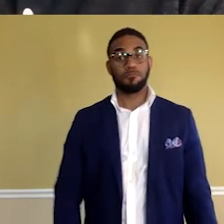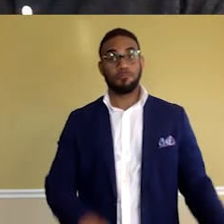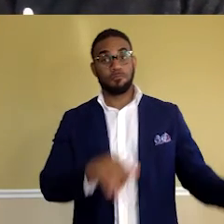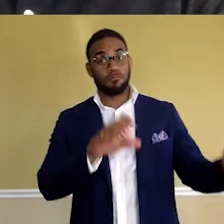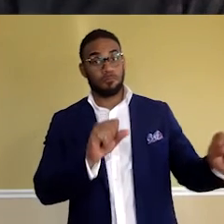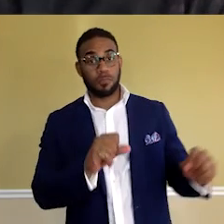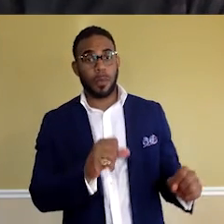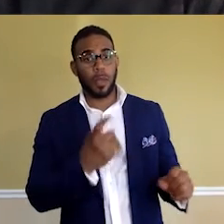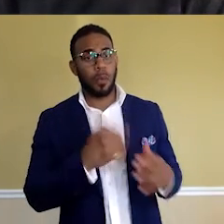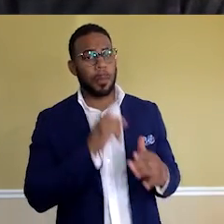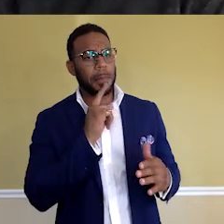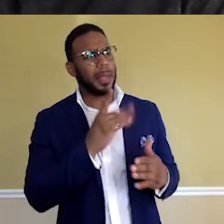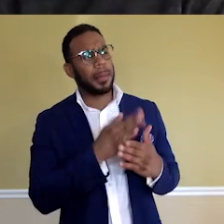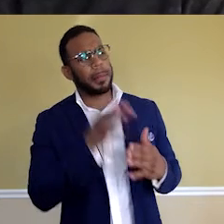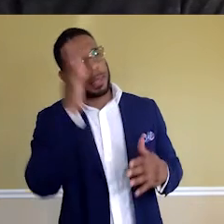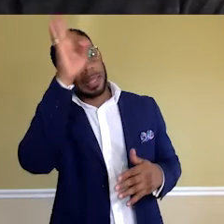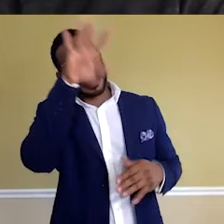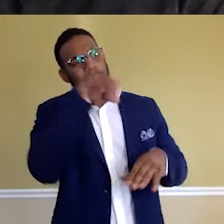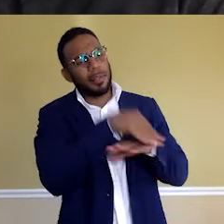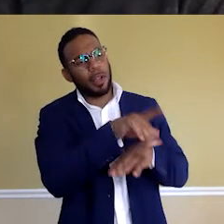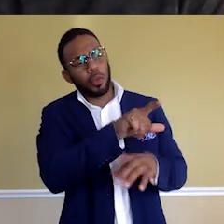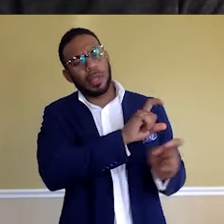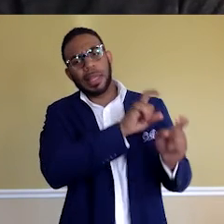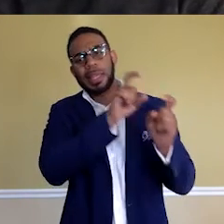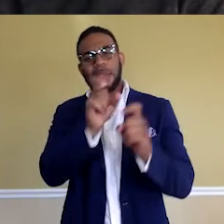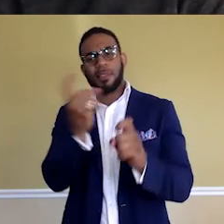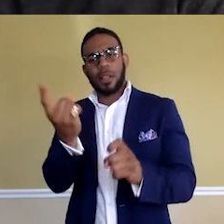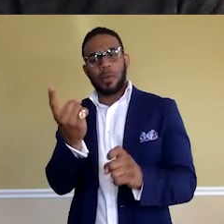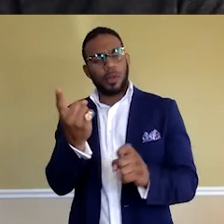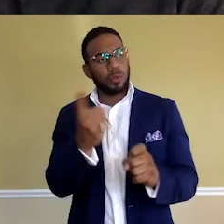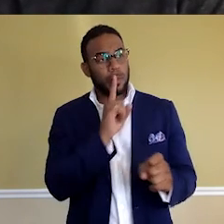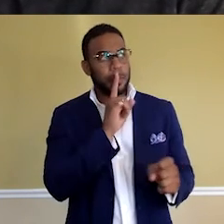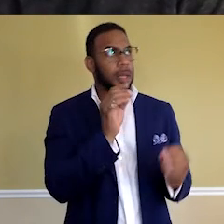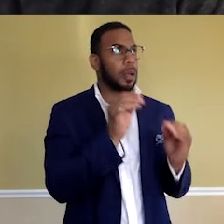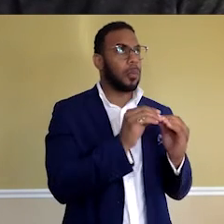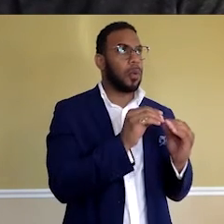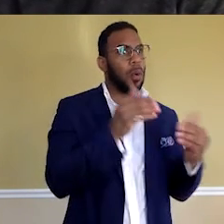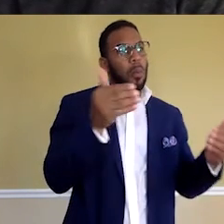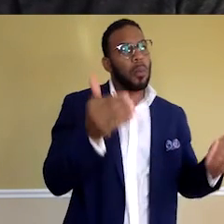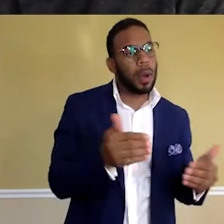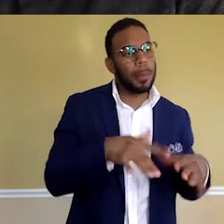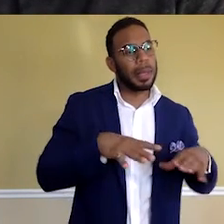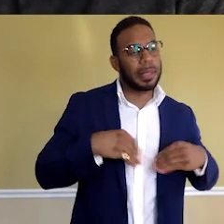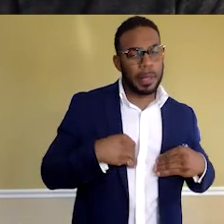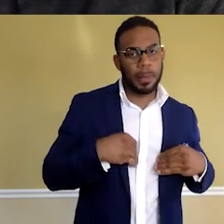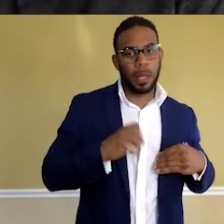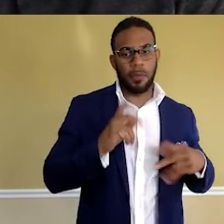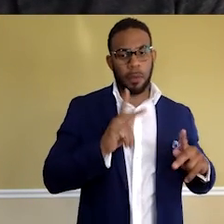What would be a piece of advice that you can give to someone to be more welcoming and accepting of a person of color?